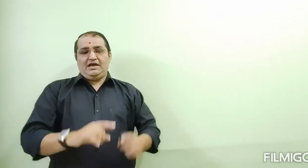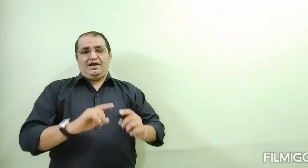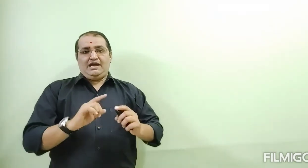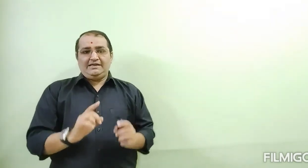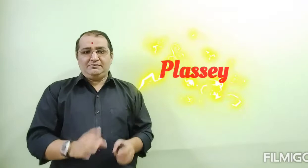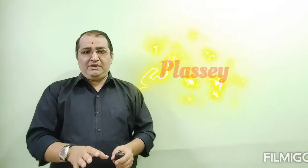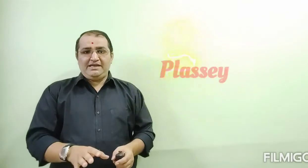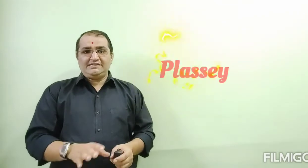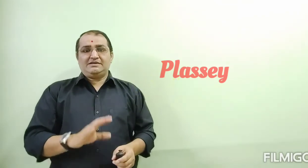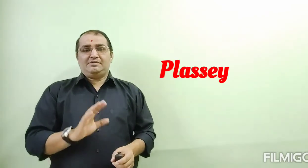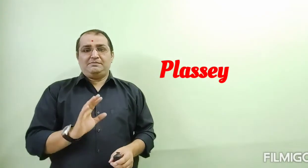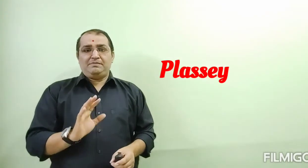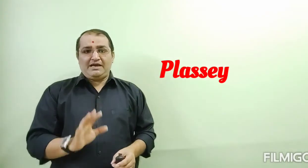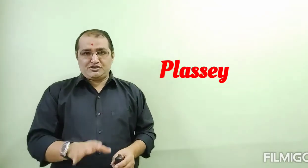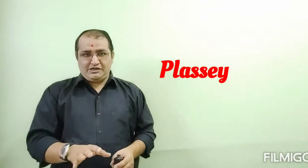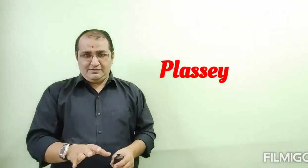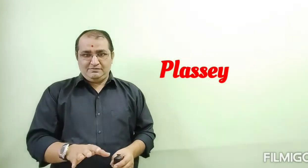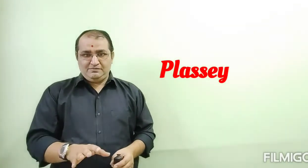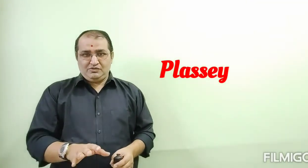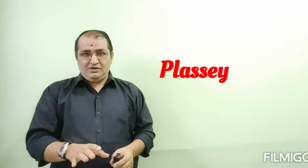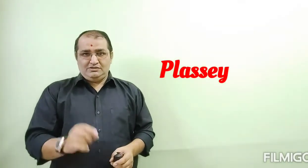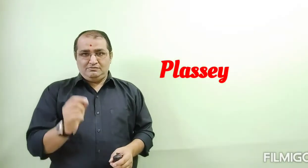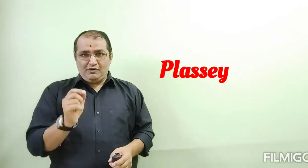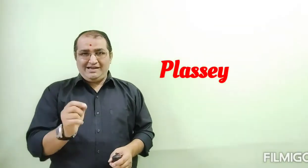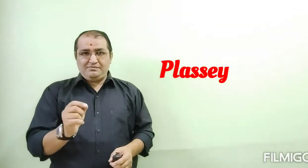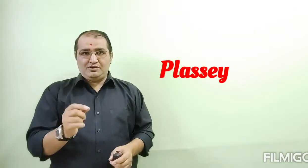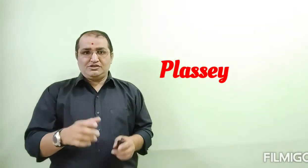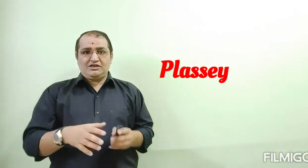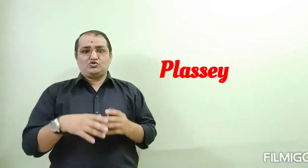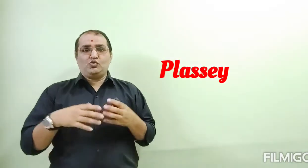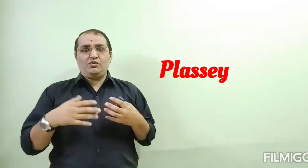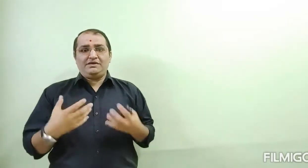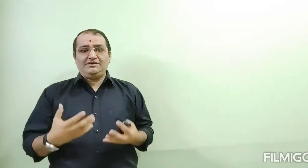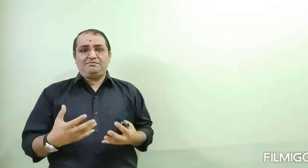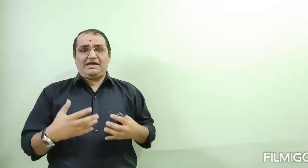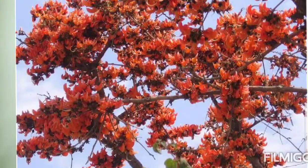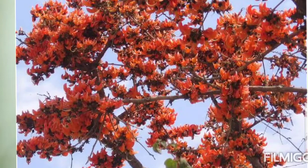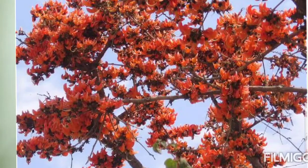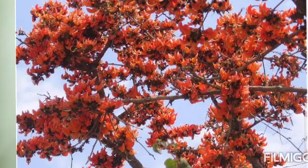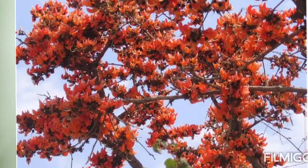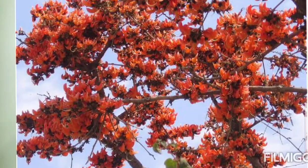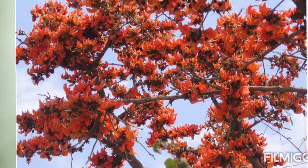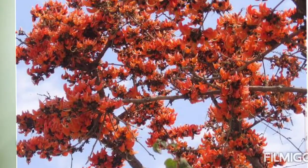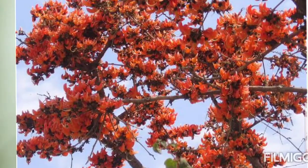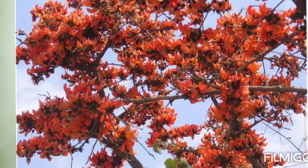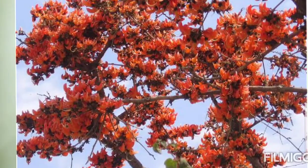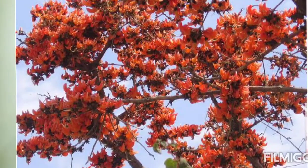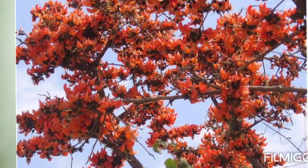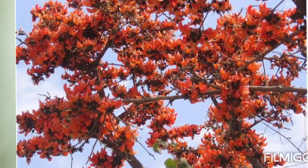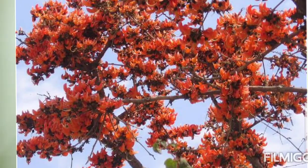At the place, Plashi. Why? Because there are so many palash trees we can find at the place. So, that is